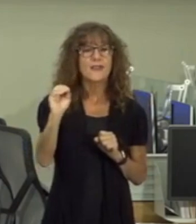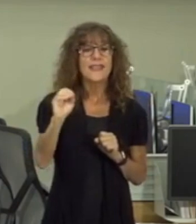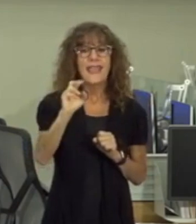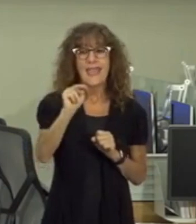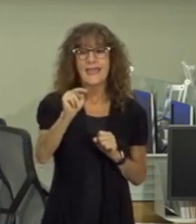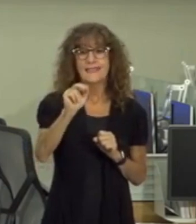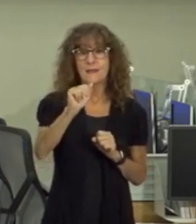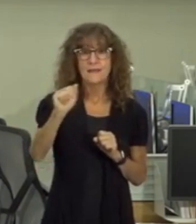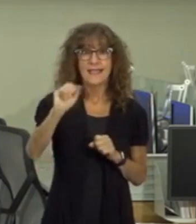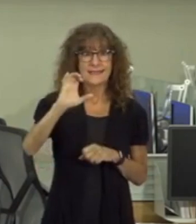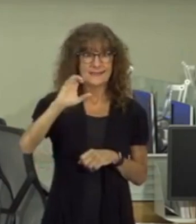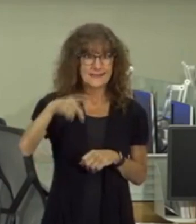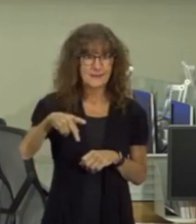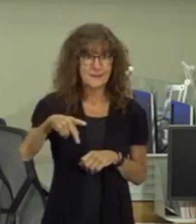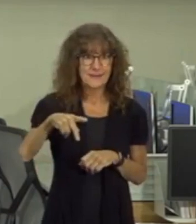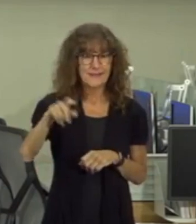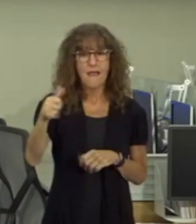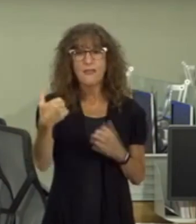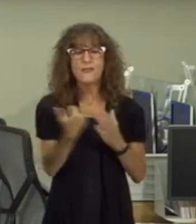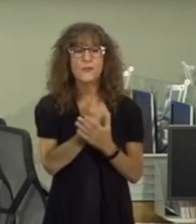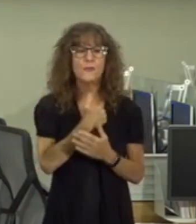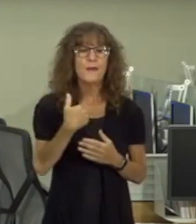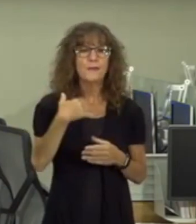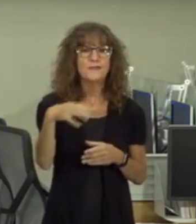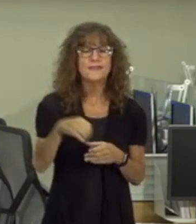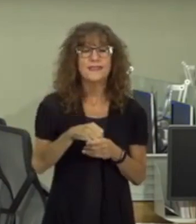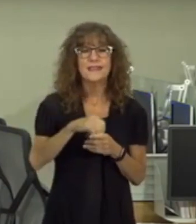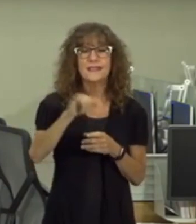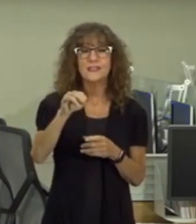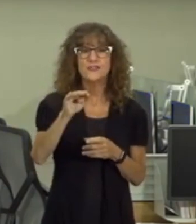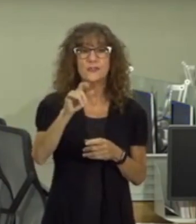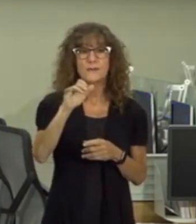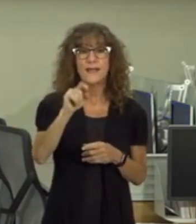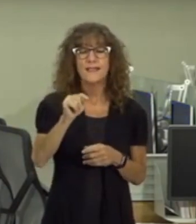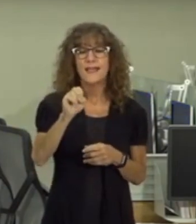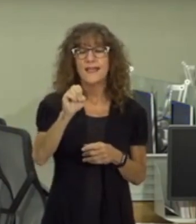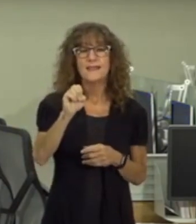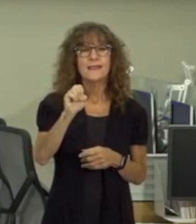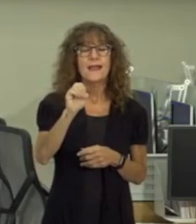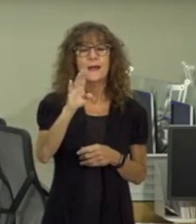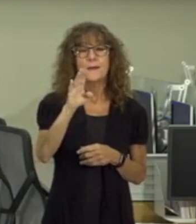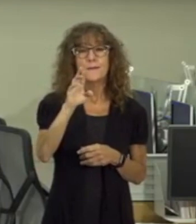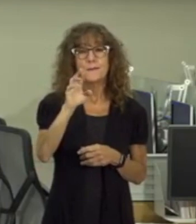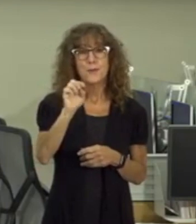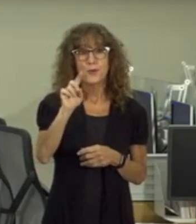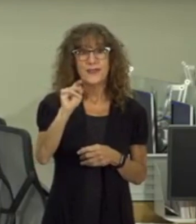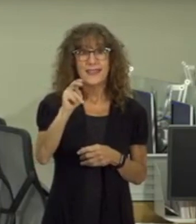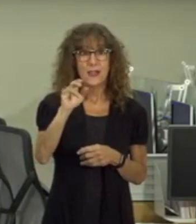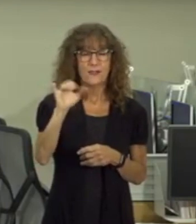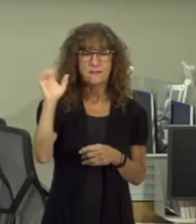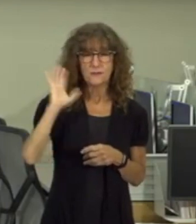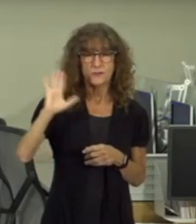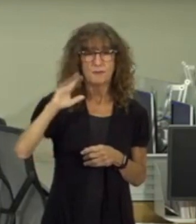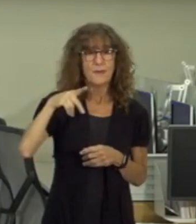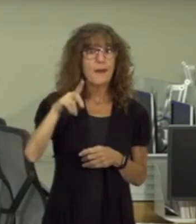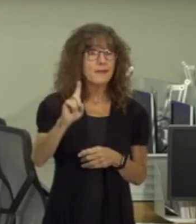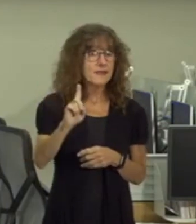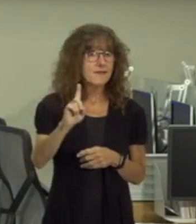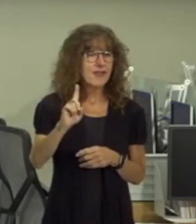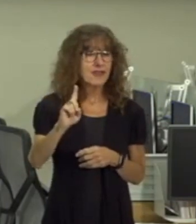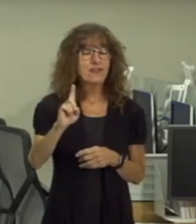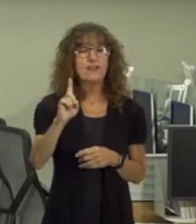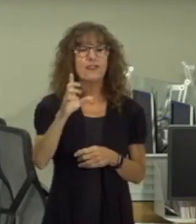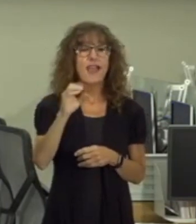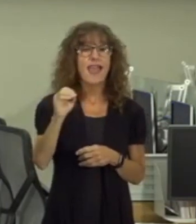naacp and other new members include jamilette gutierrez who is a former public defender in our county and currently